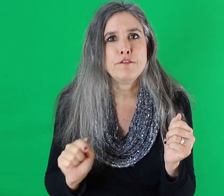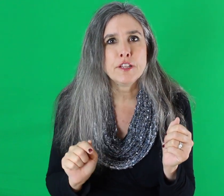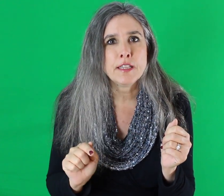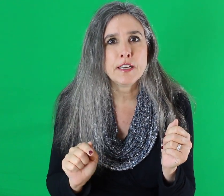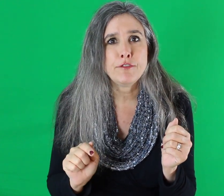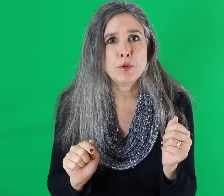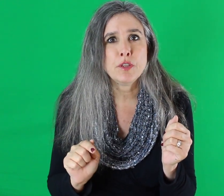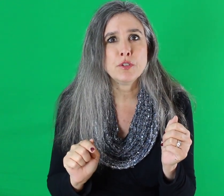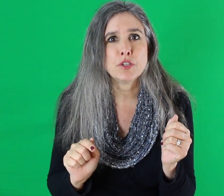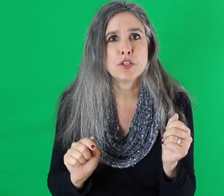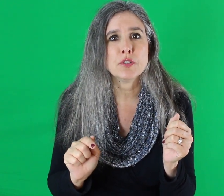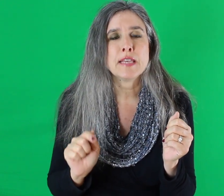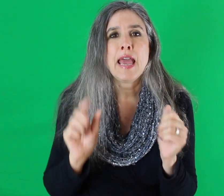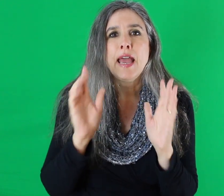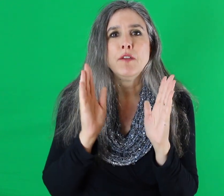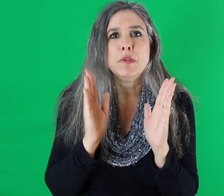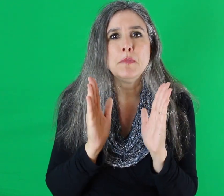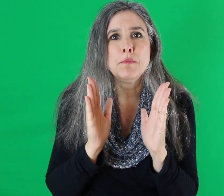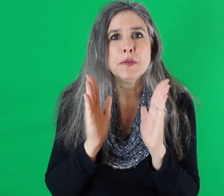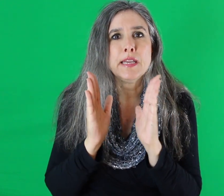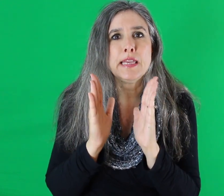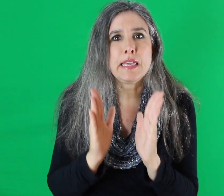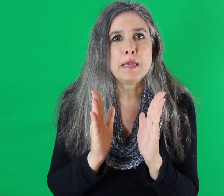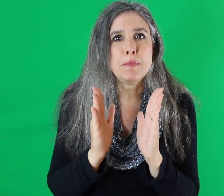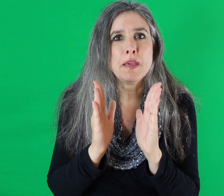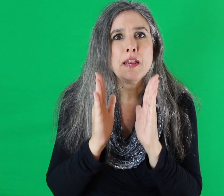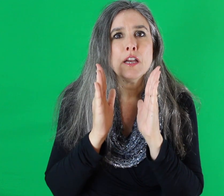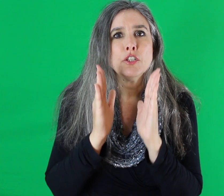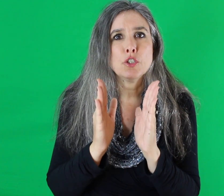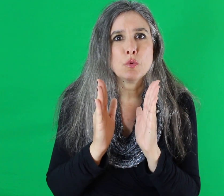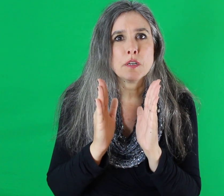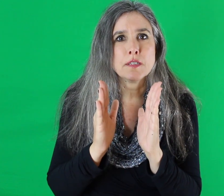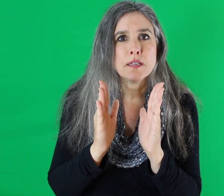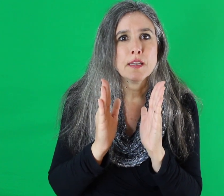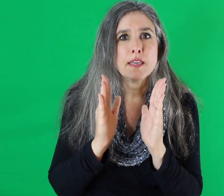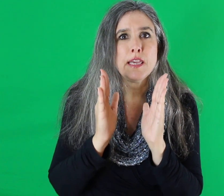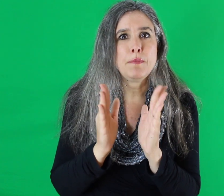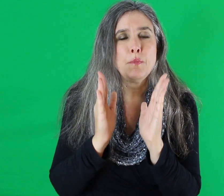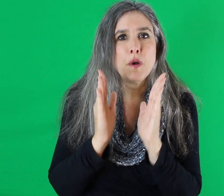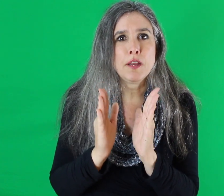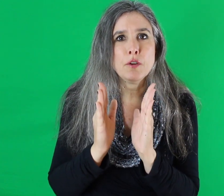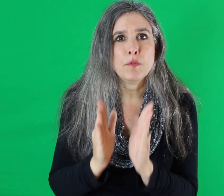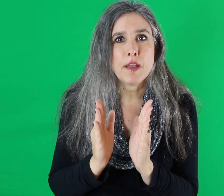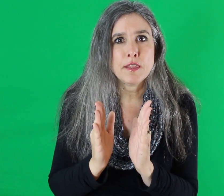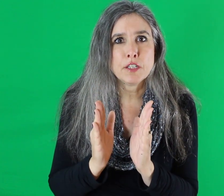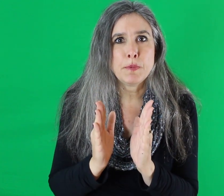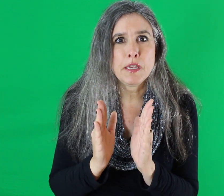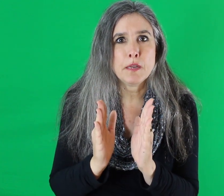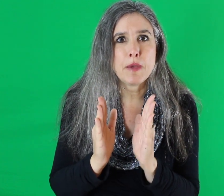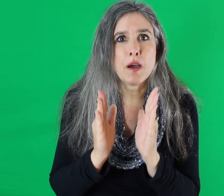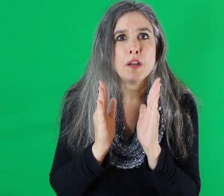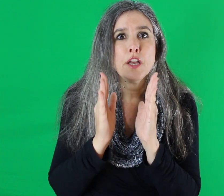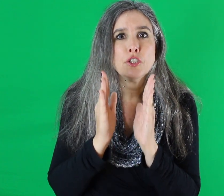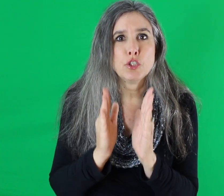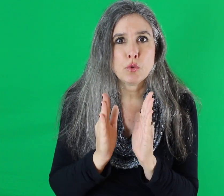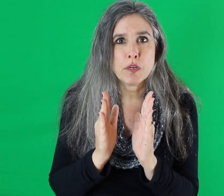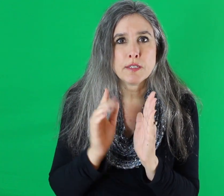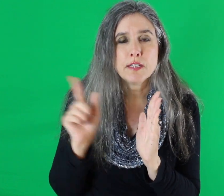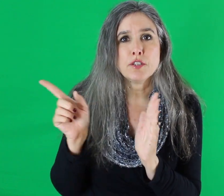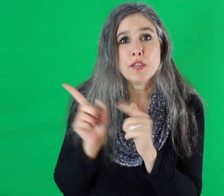fill in a few of those circles. And remember to keep it short. Keep what they're speaking about short. And so